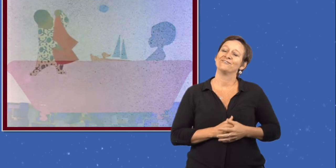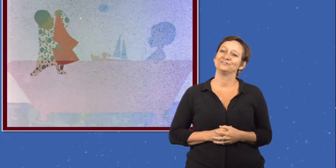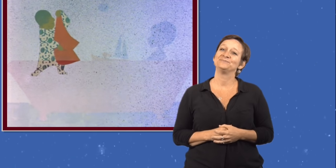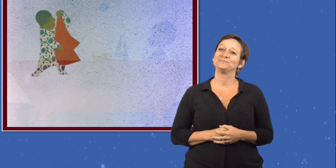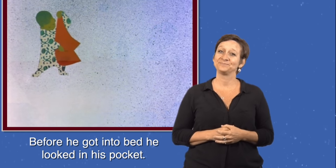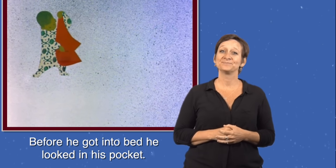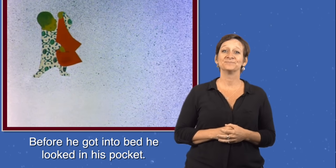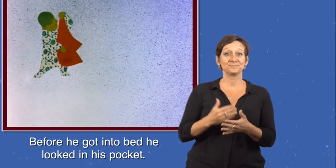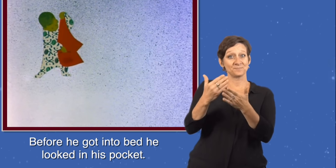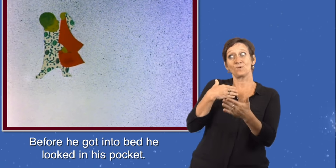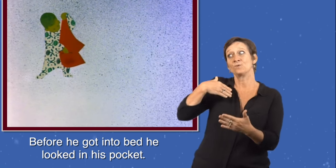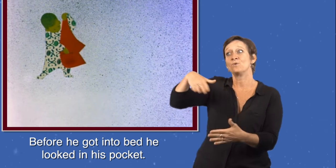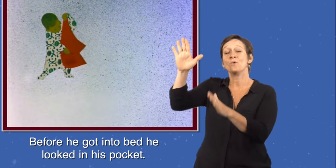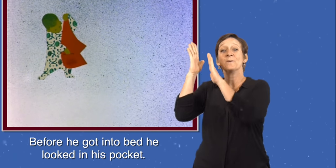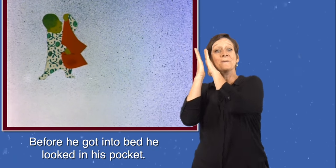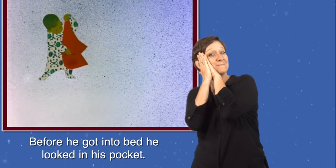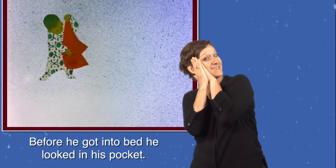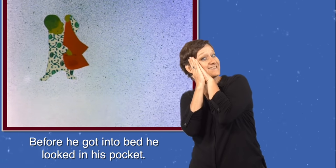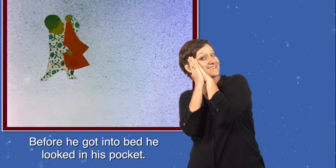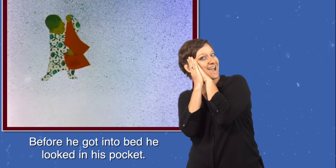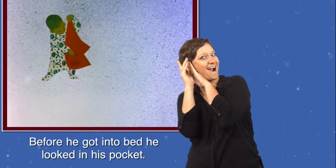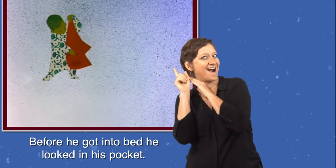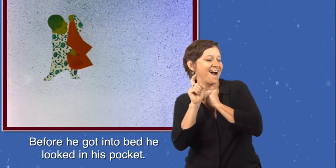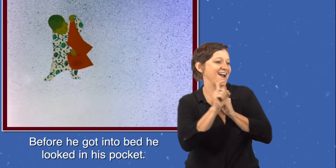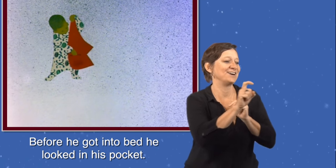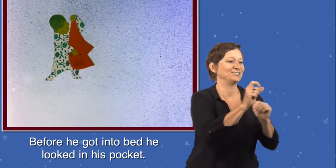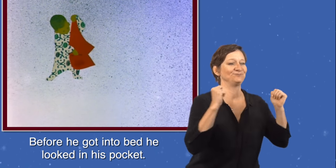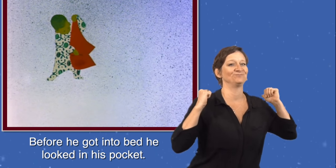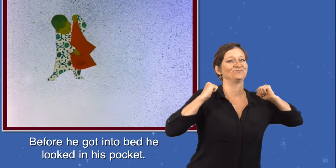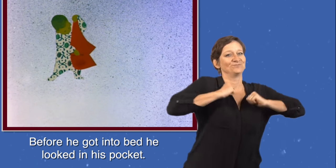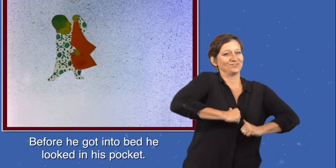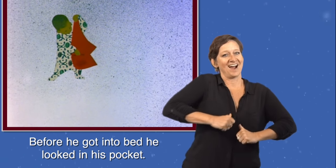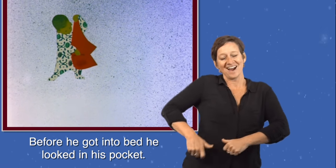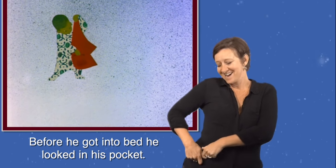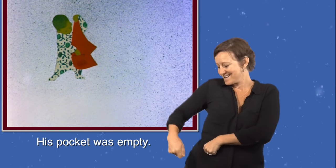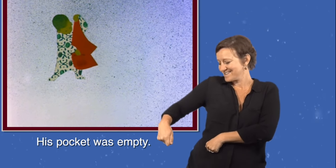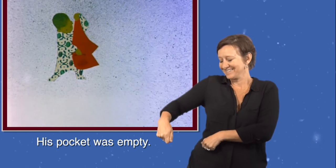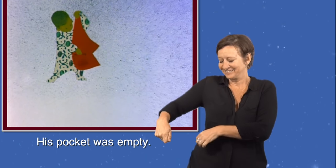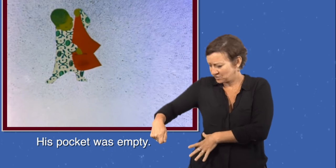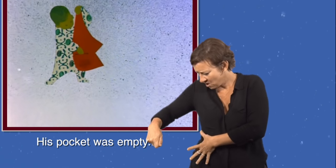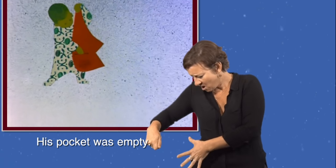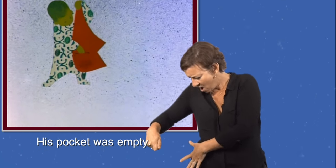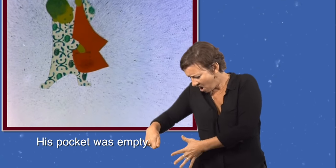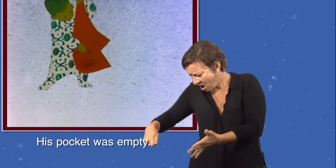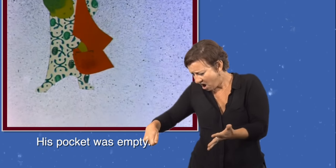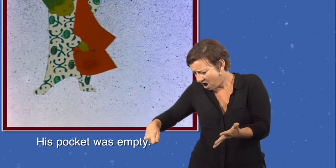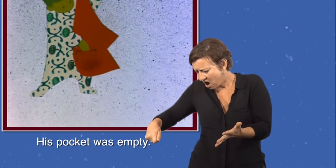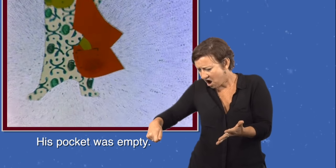Before he got into bed, he looked in his pocket. His pocket was empty.